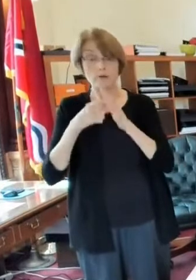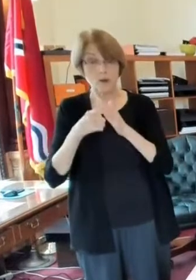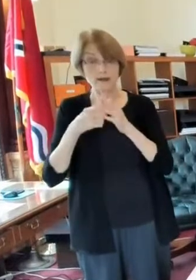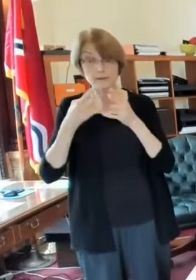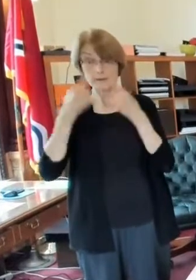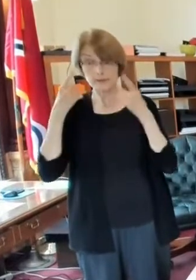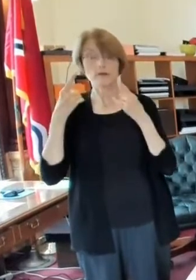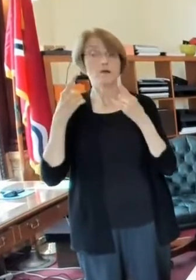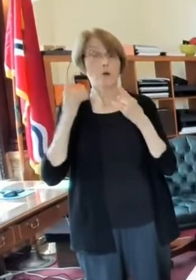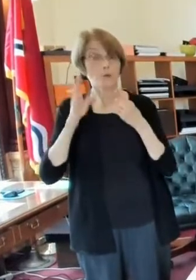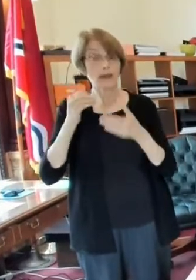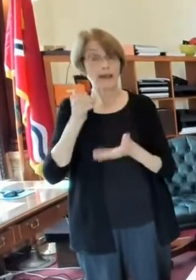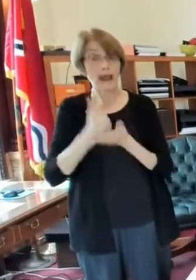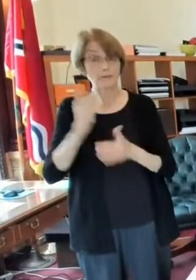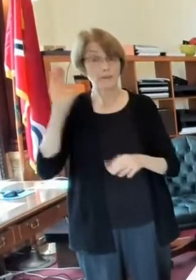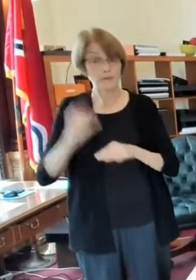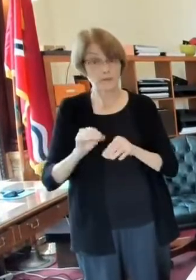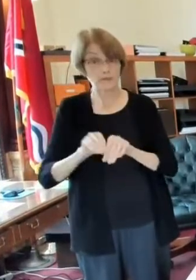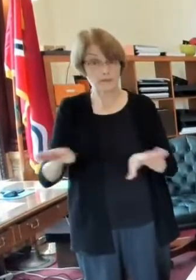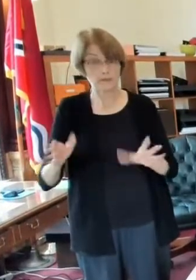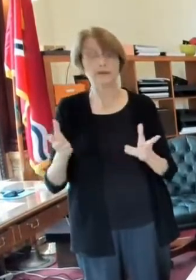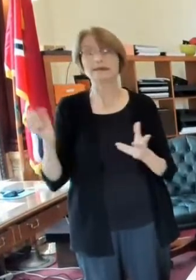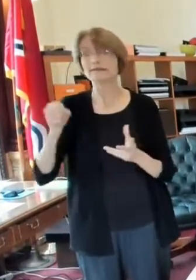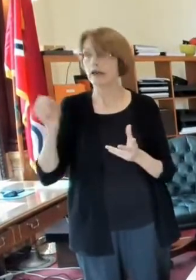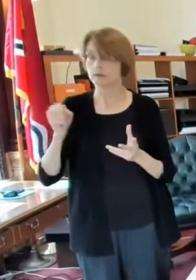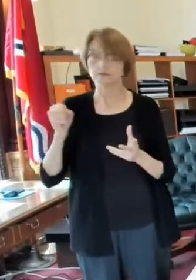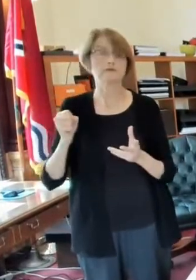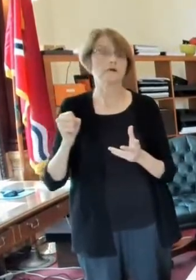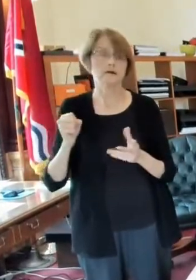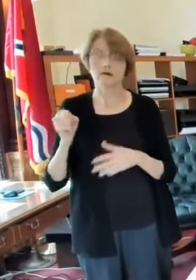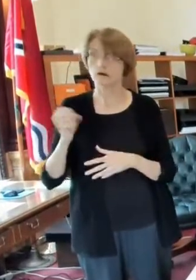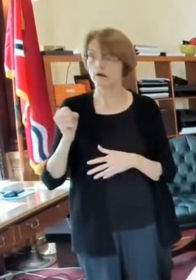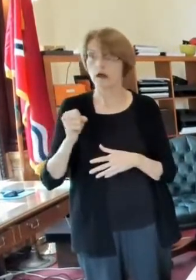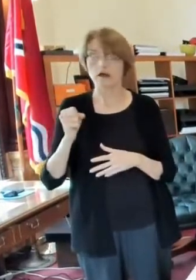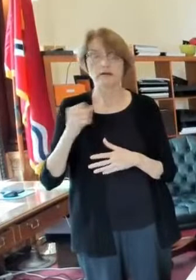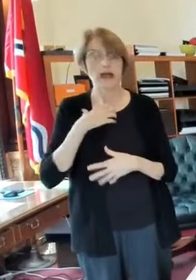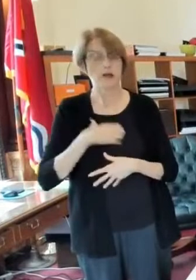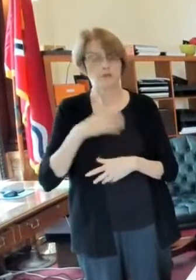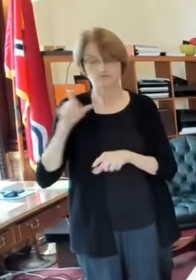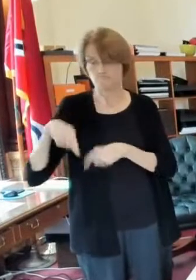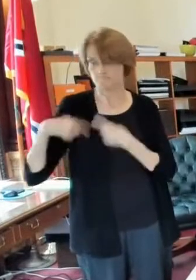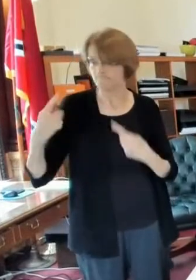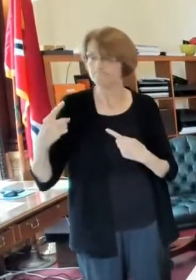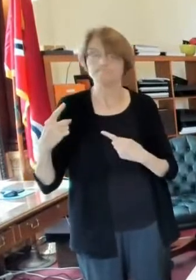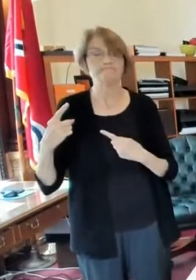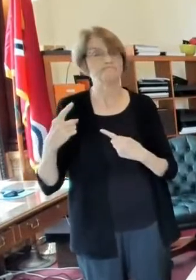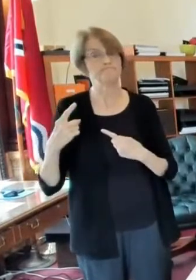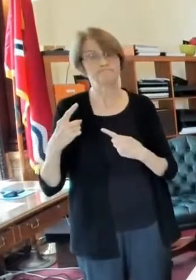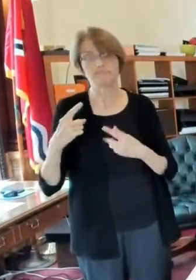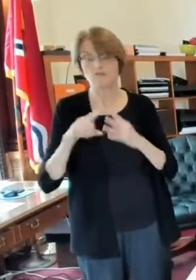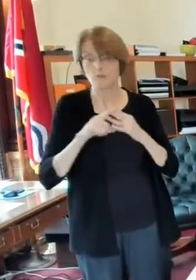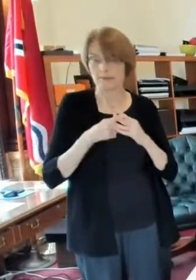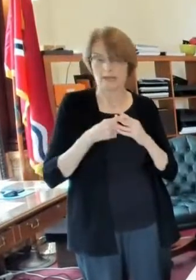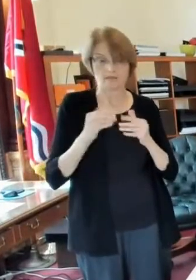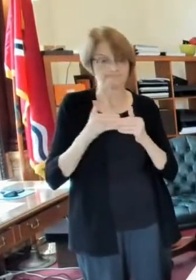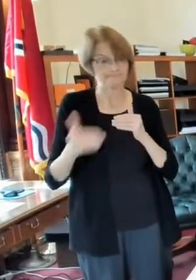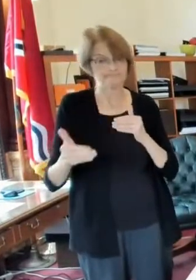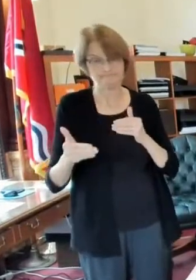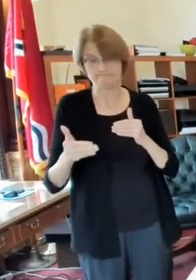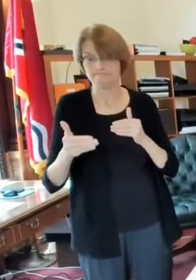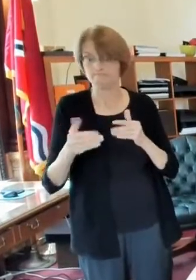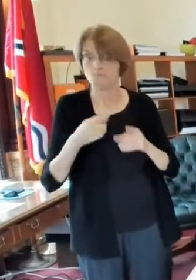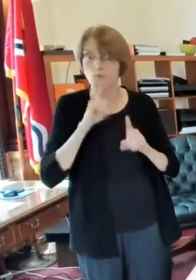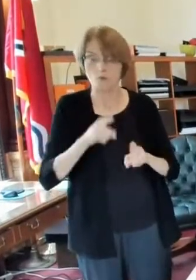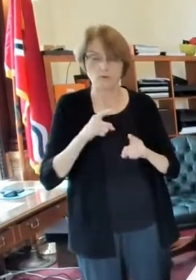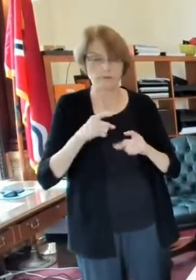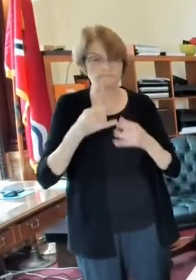i'd love to have i wish we had had all along a statewide mask mandate but we don't uh and so st